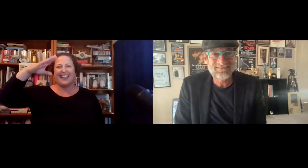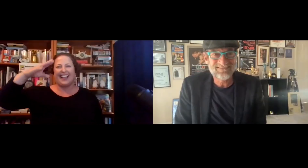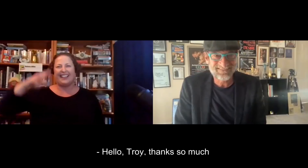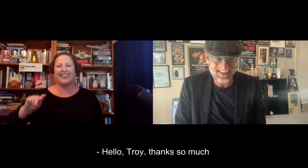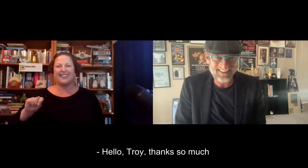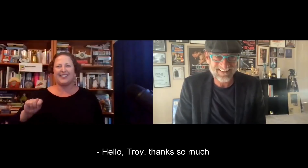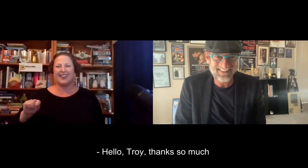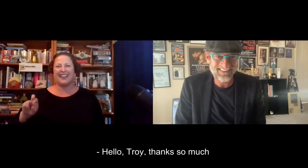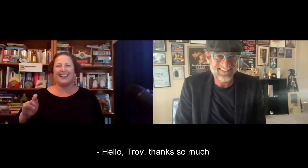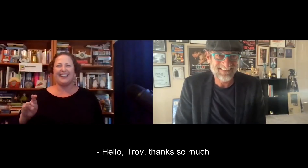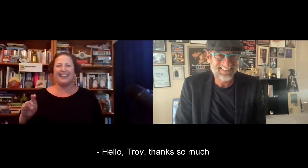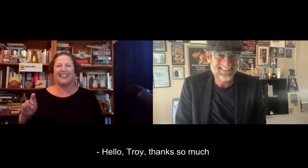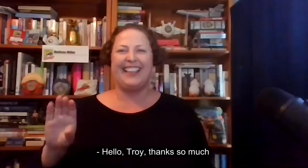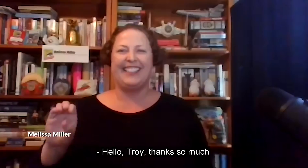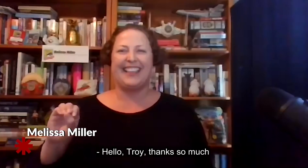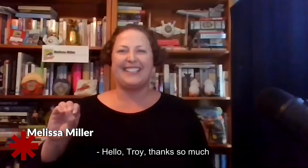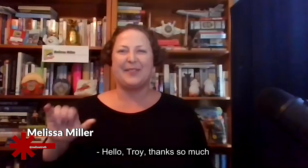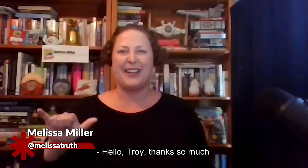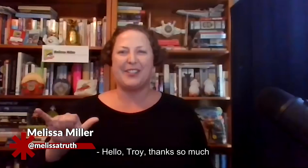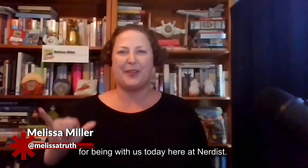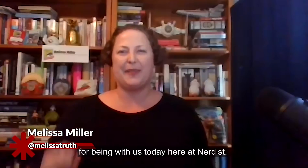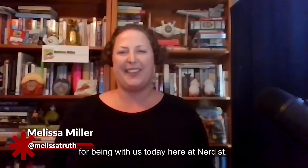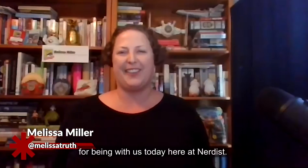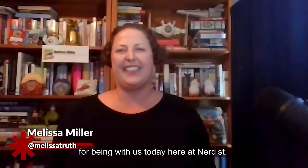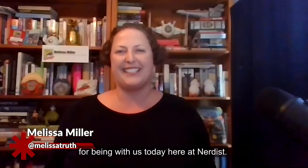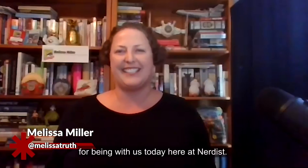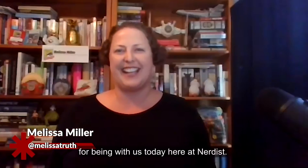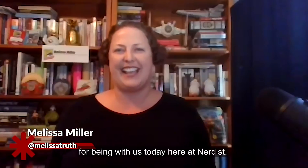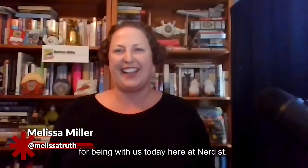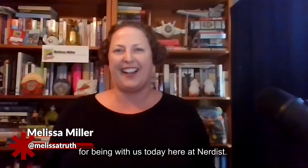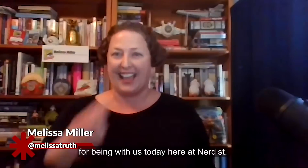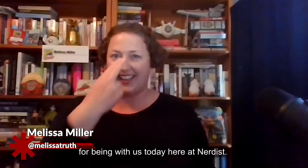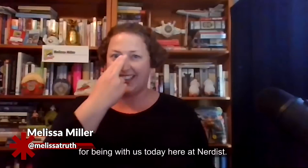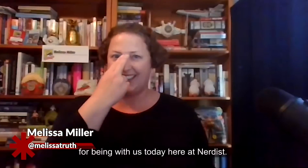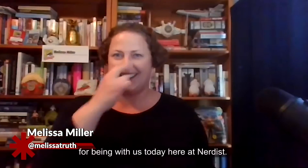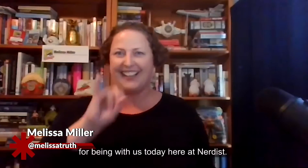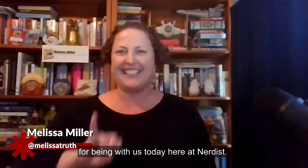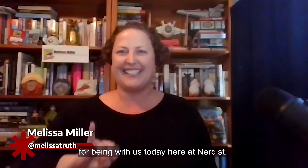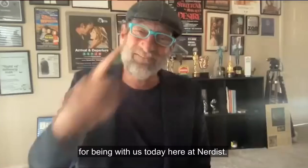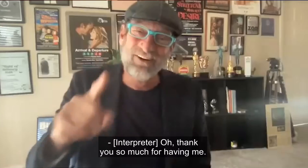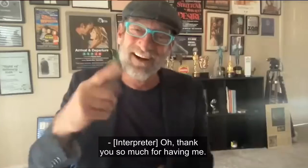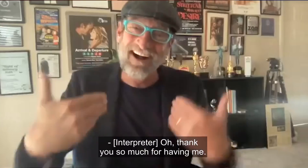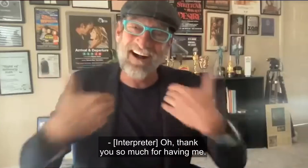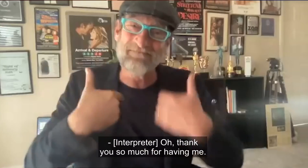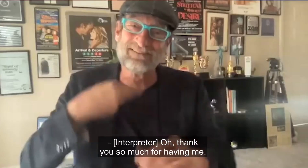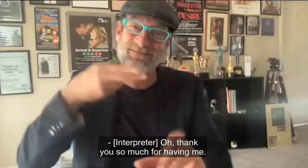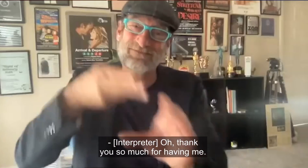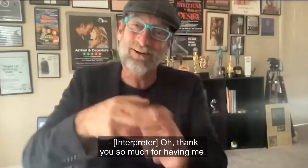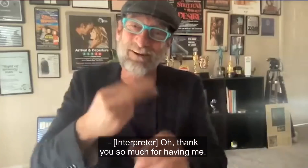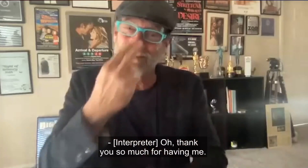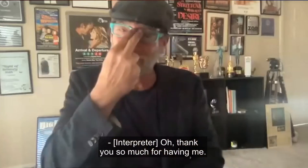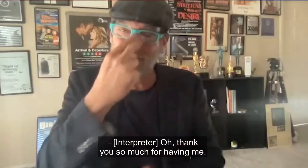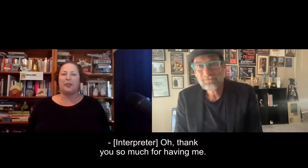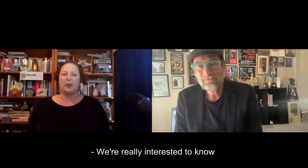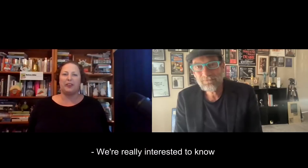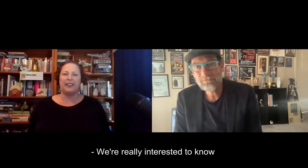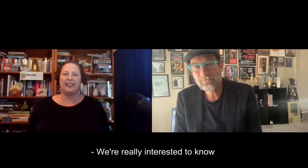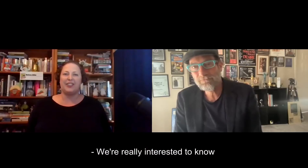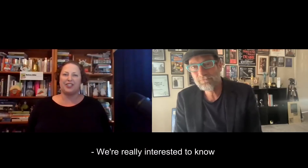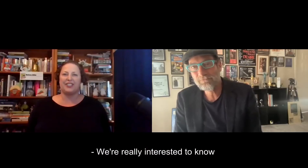Hello, Troy. Thanks so much for being with us today here at Nerdist. Oh, thank you so much for having me. We're really interested